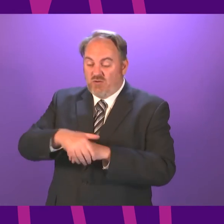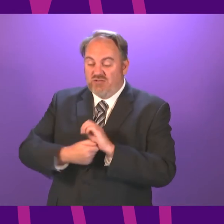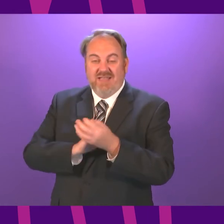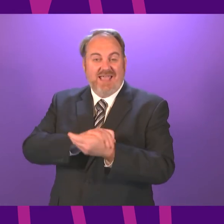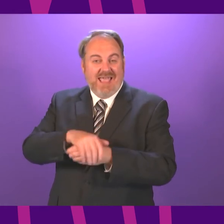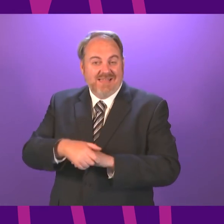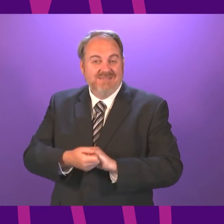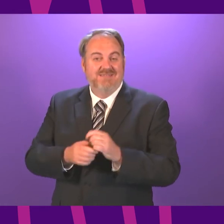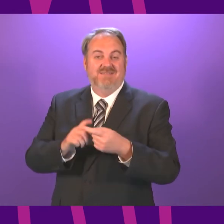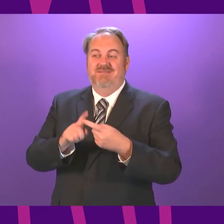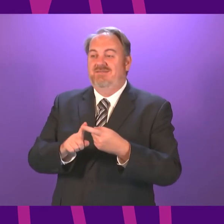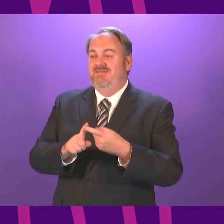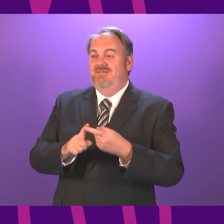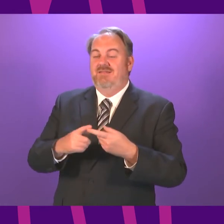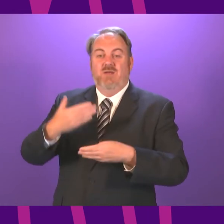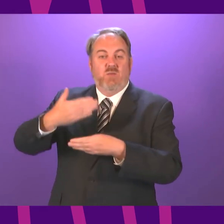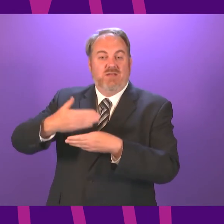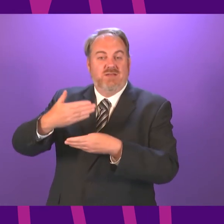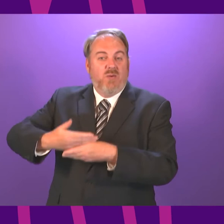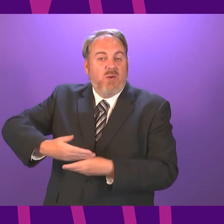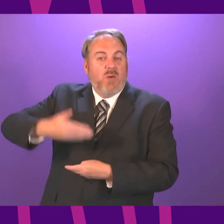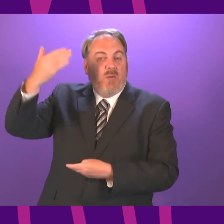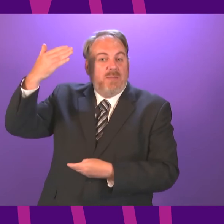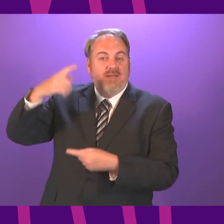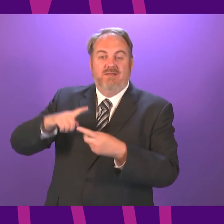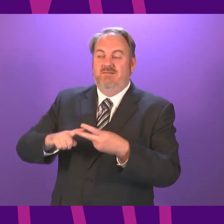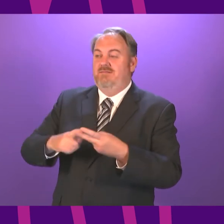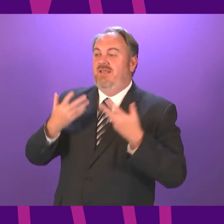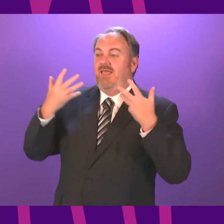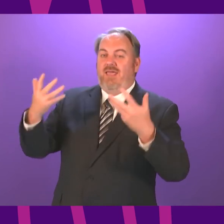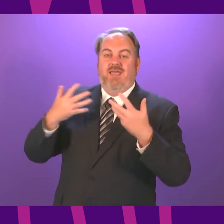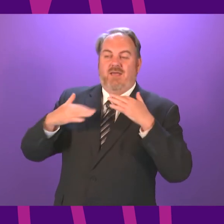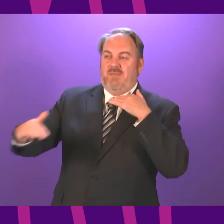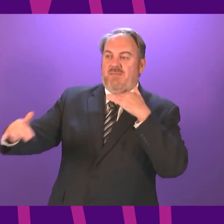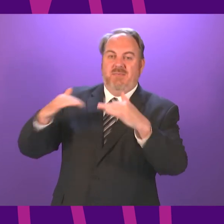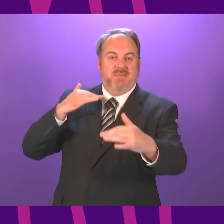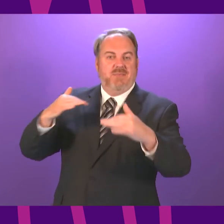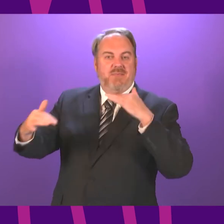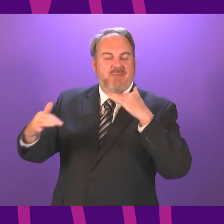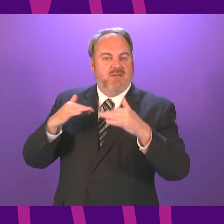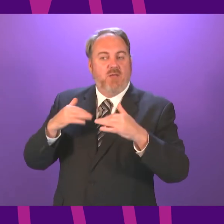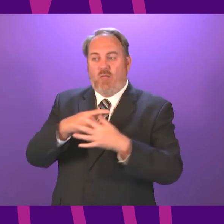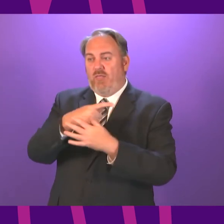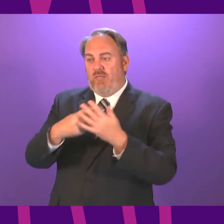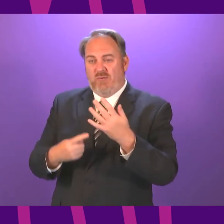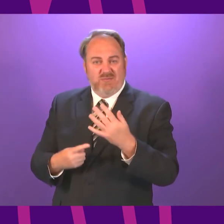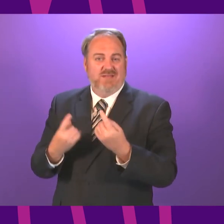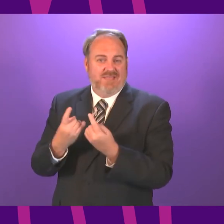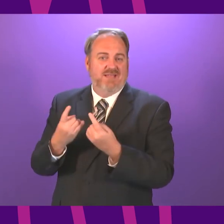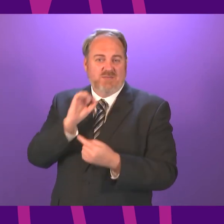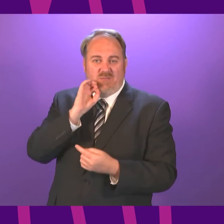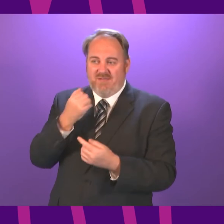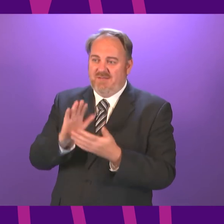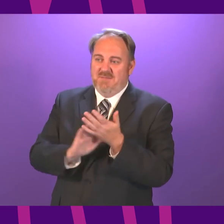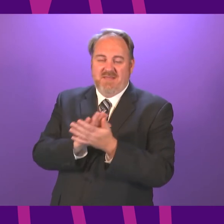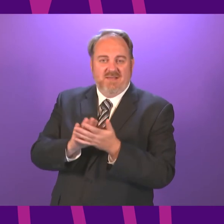regularly, ventilating a room, cleaning surfaces, compared to what we have all lived with over these past 15 months, I think many of